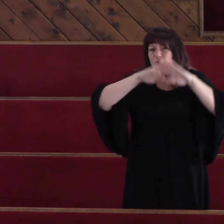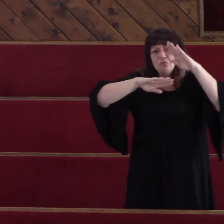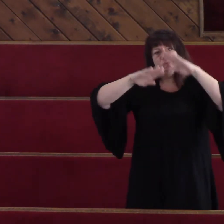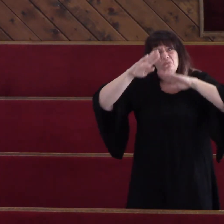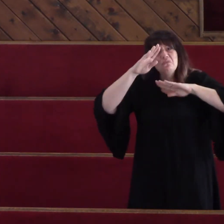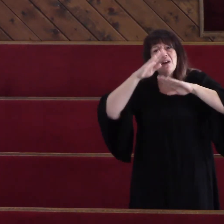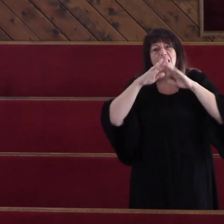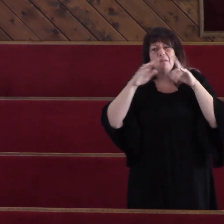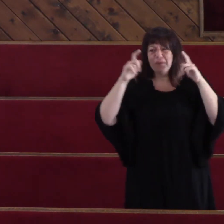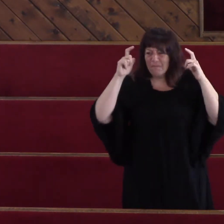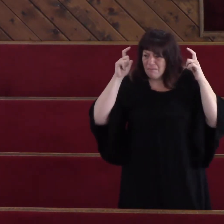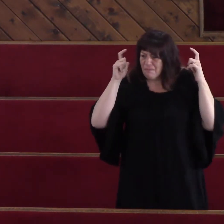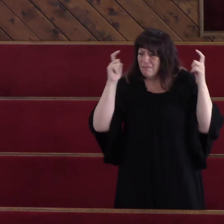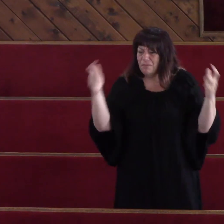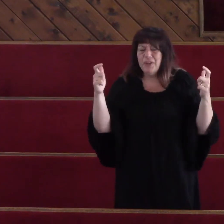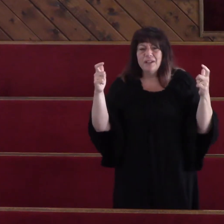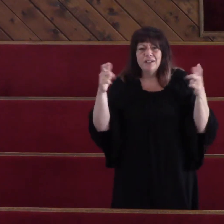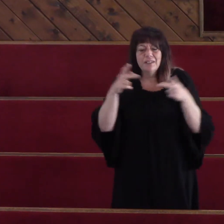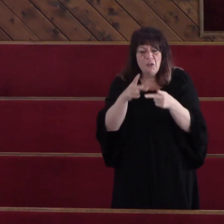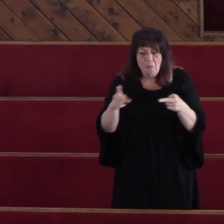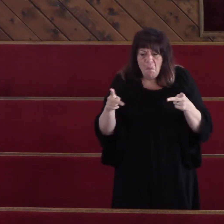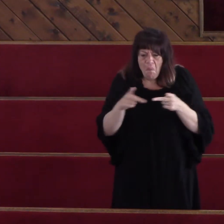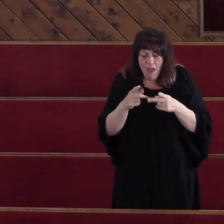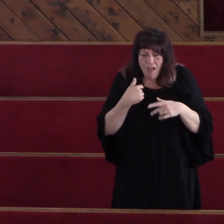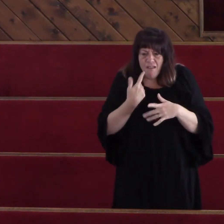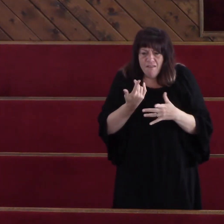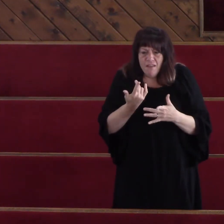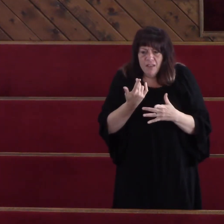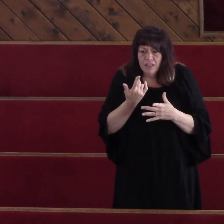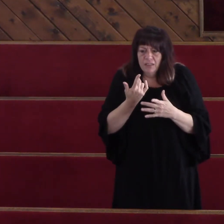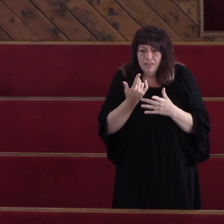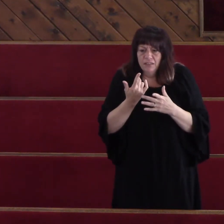There's no place to go